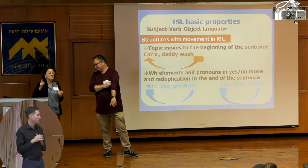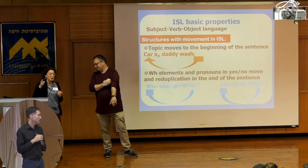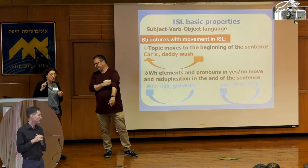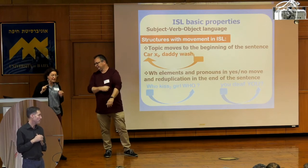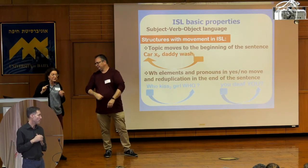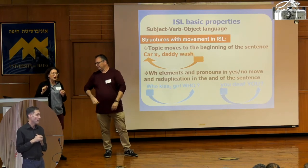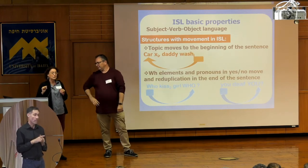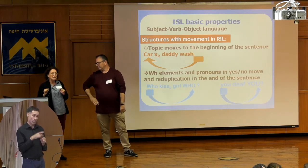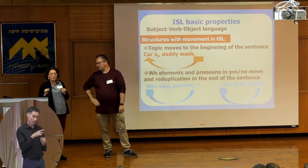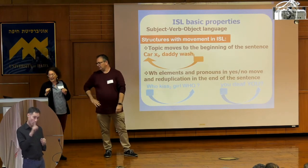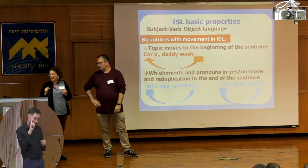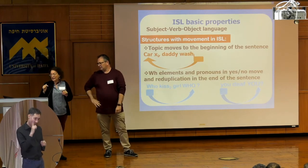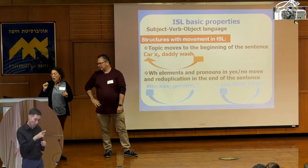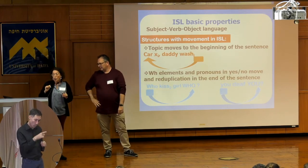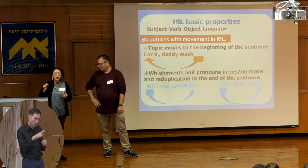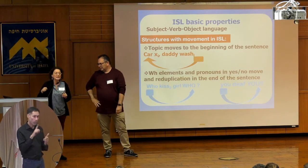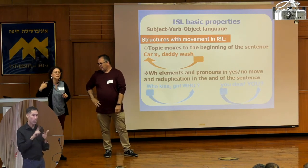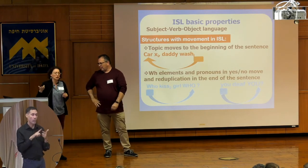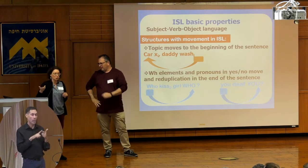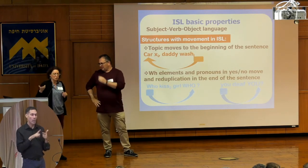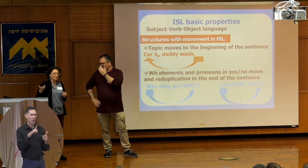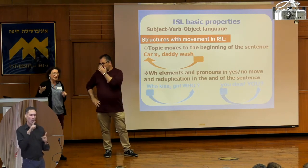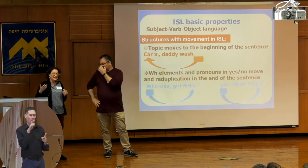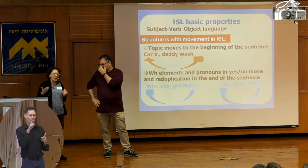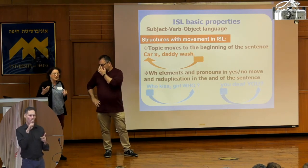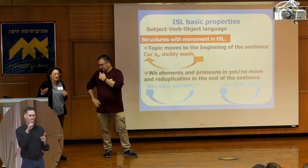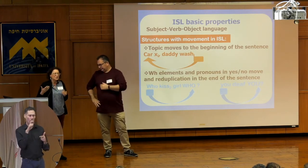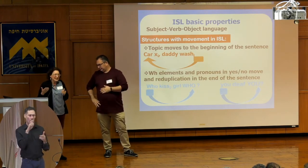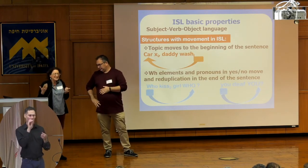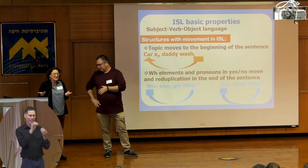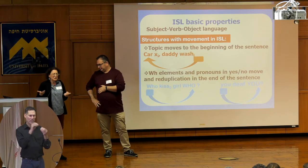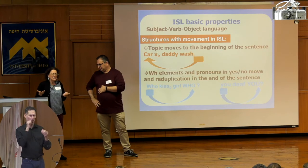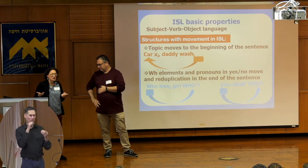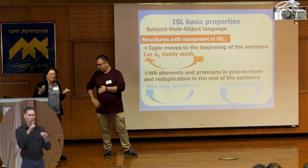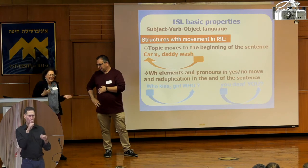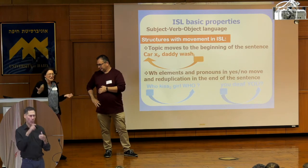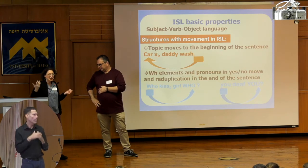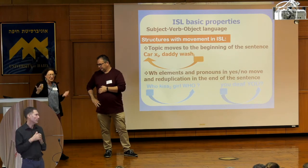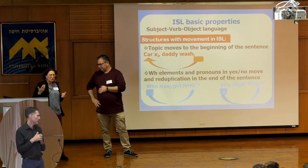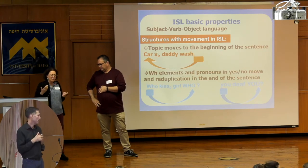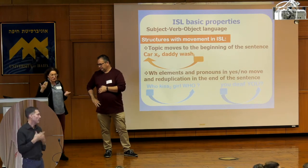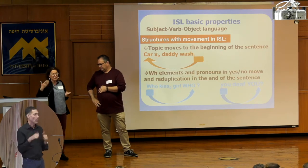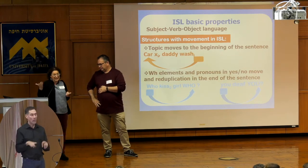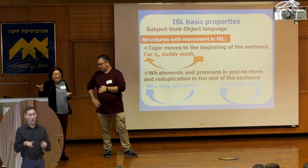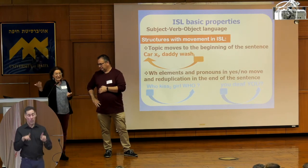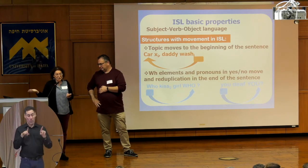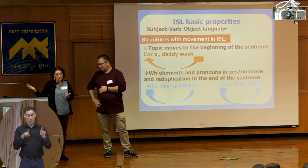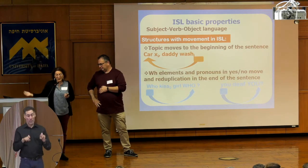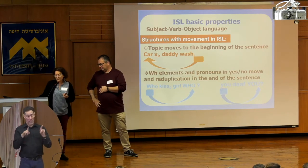have you deaf you and we have who kissed girl who. And now we're going to test these structures in children, children and adults who speak